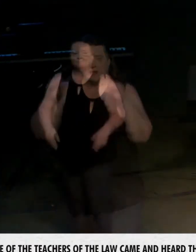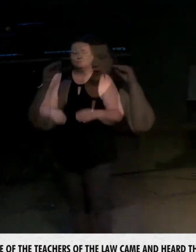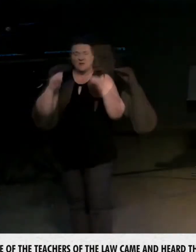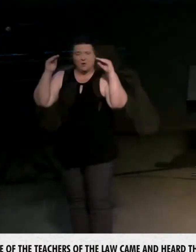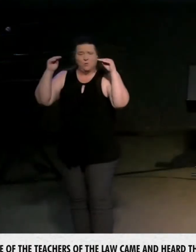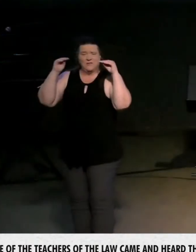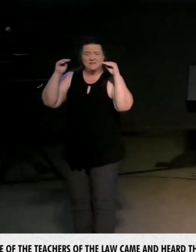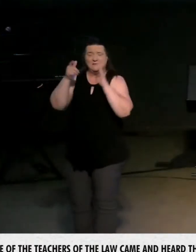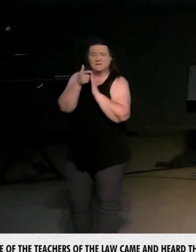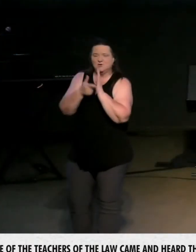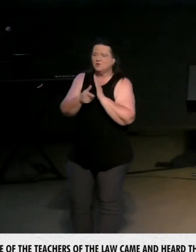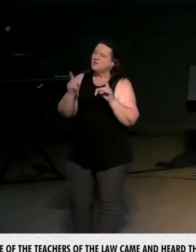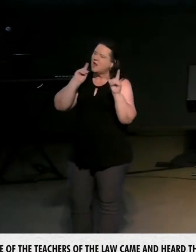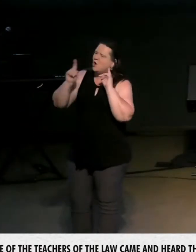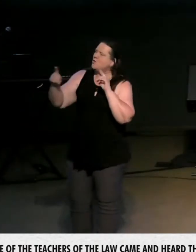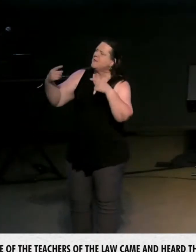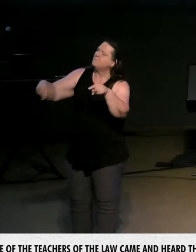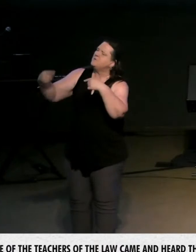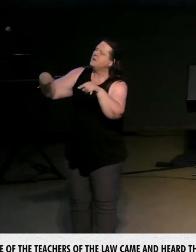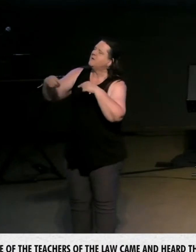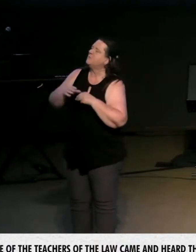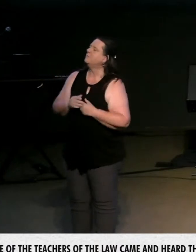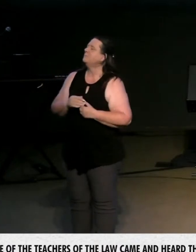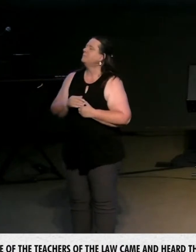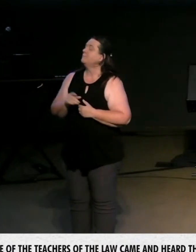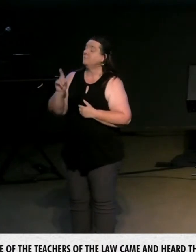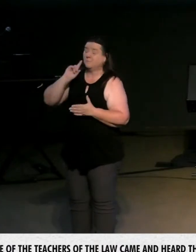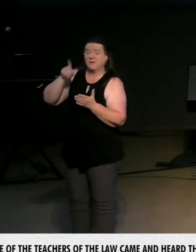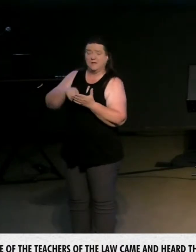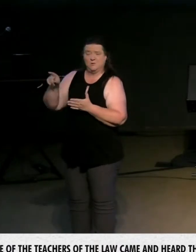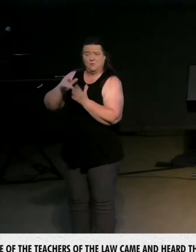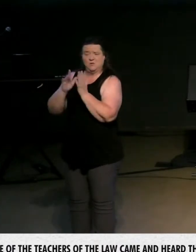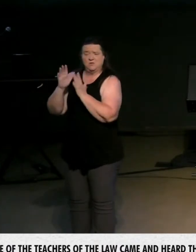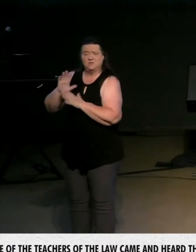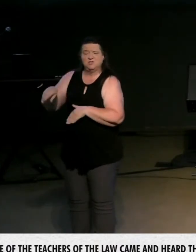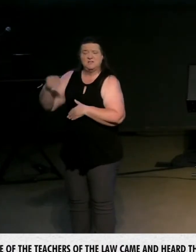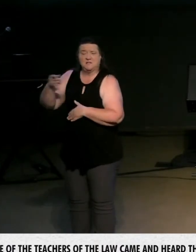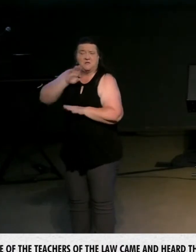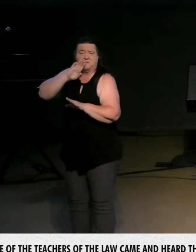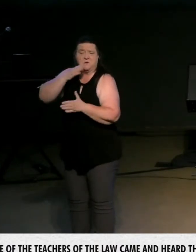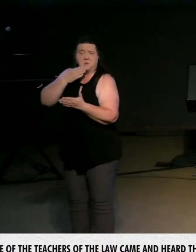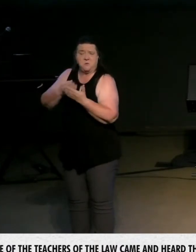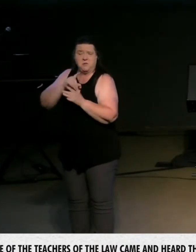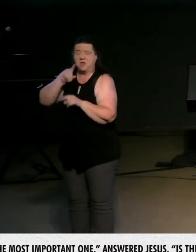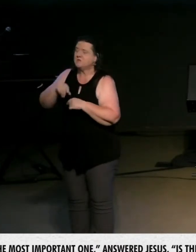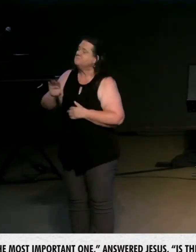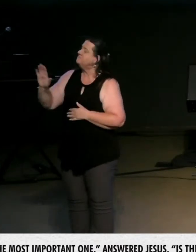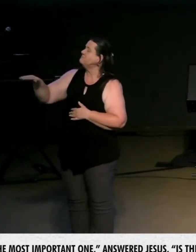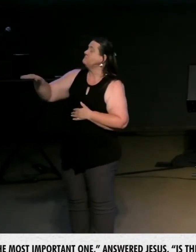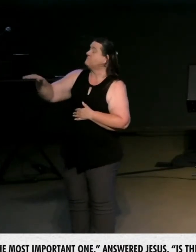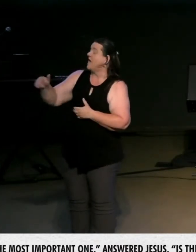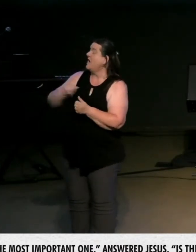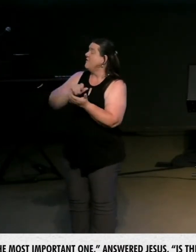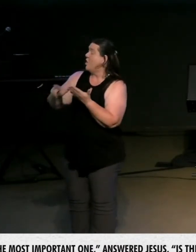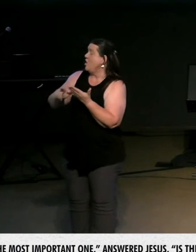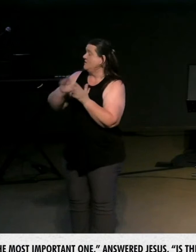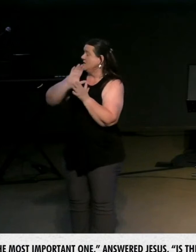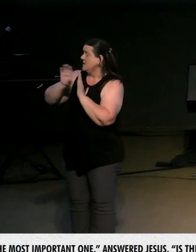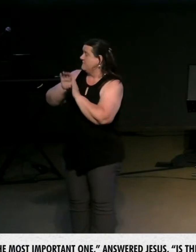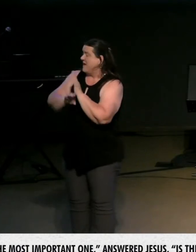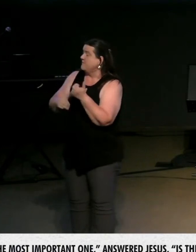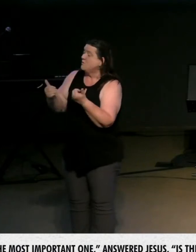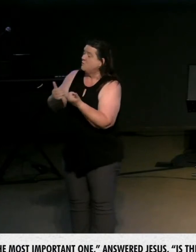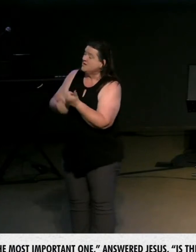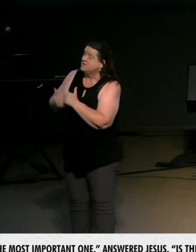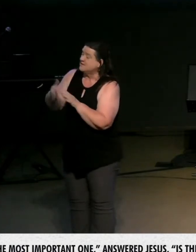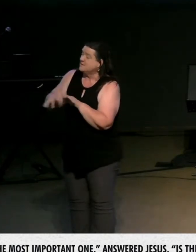of the law came and heard them debating noticing that jesus had given them a good answer he asked him of all the commandments which is the most important the most important one